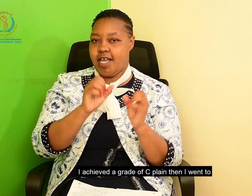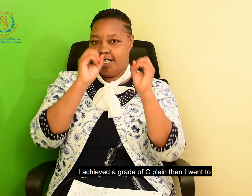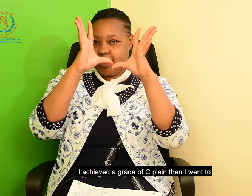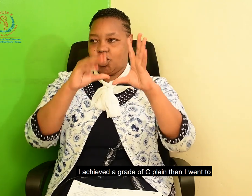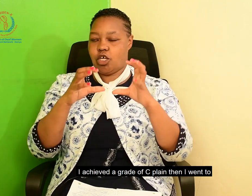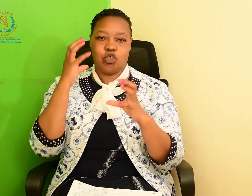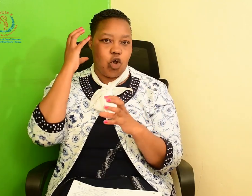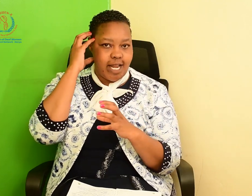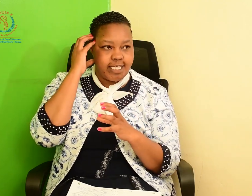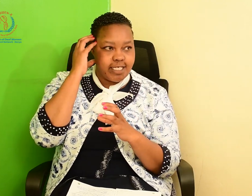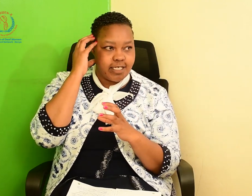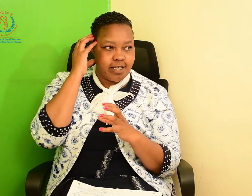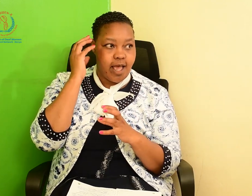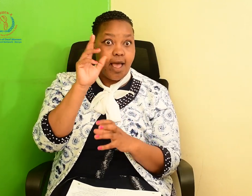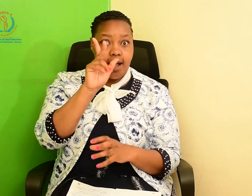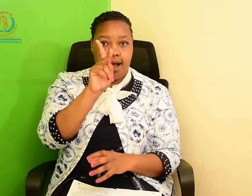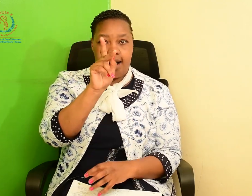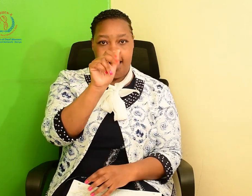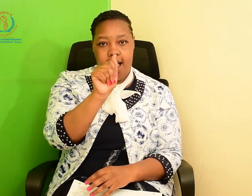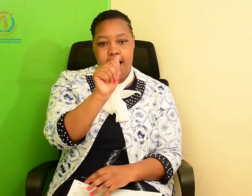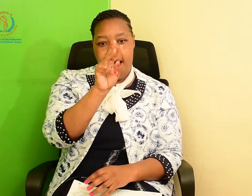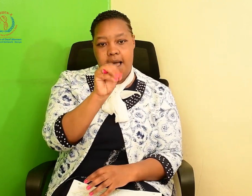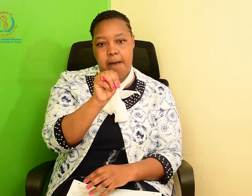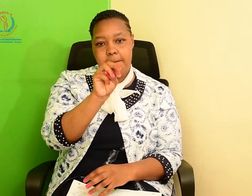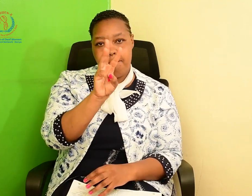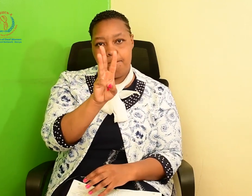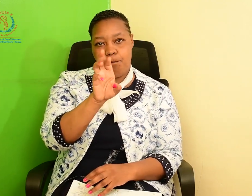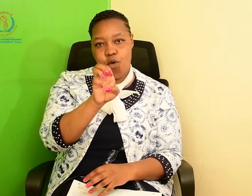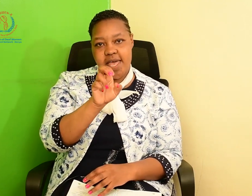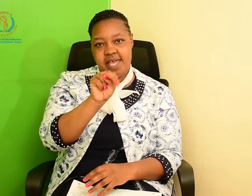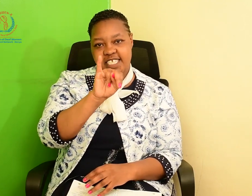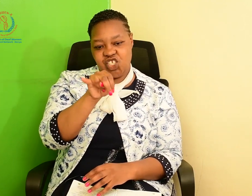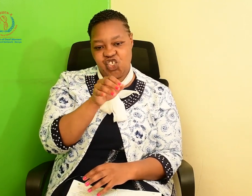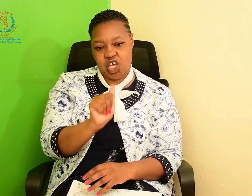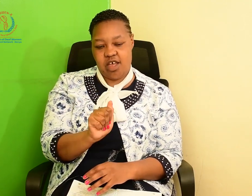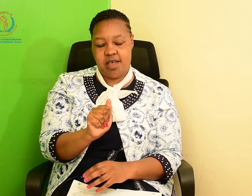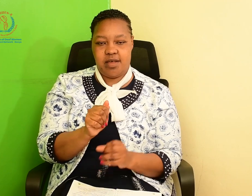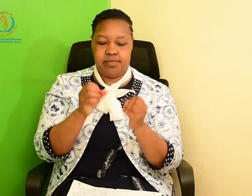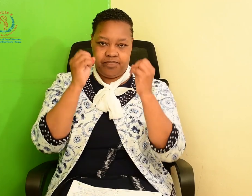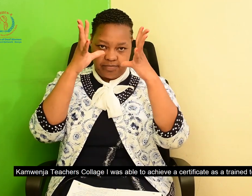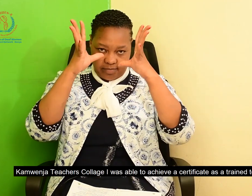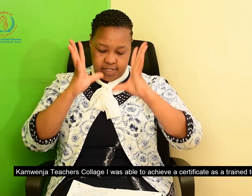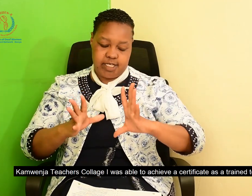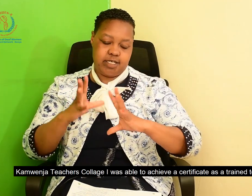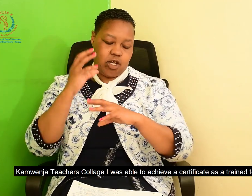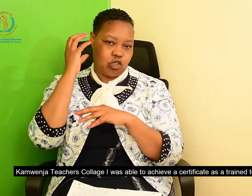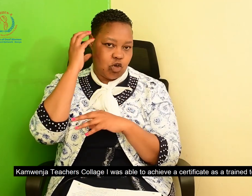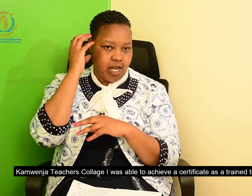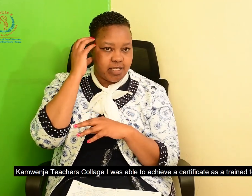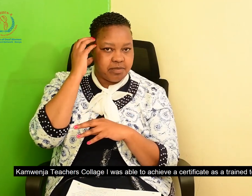Kamweja Teachers College.